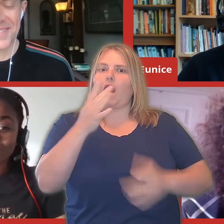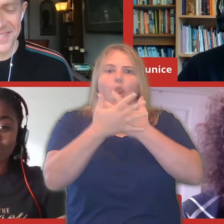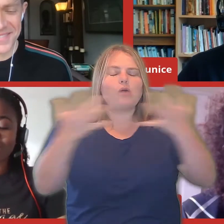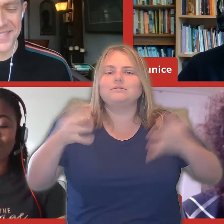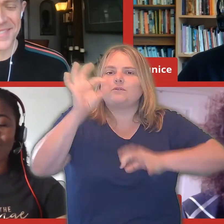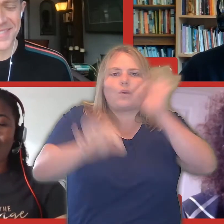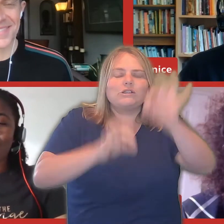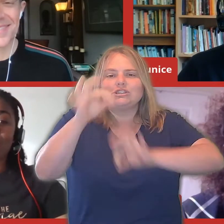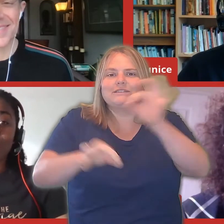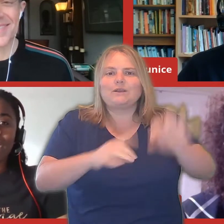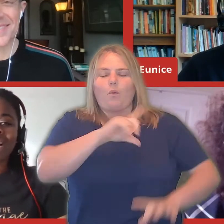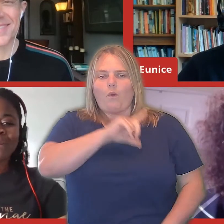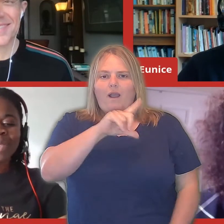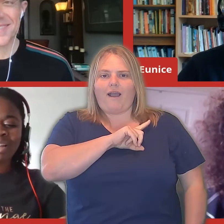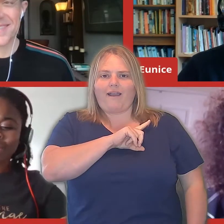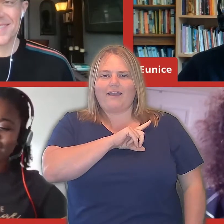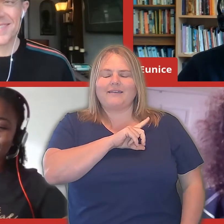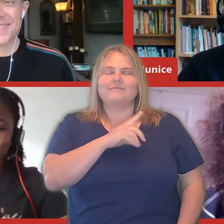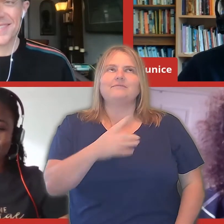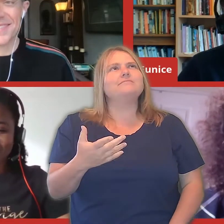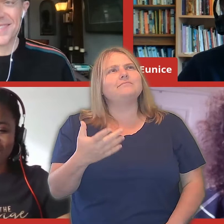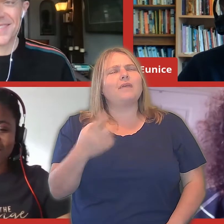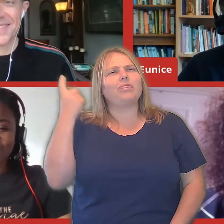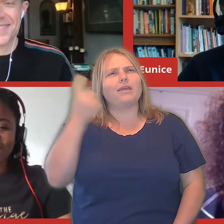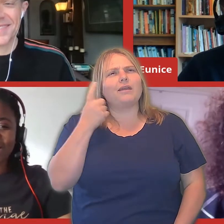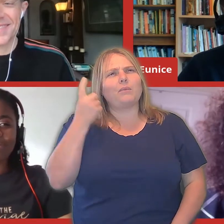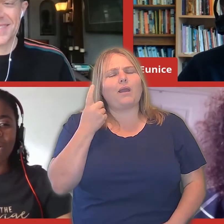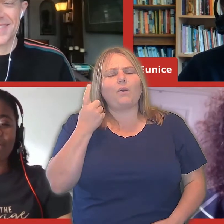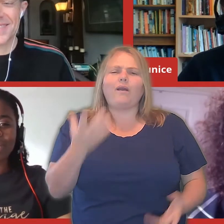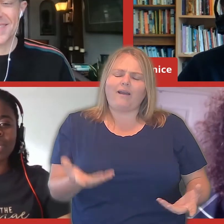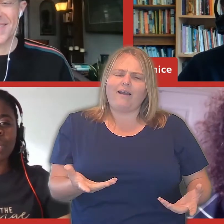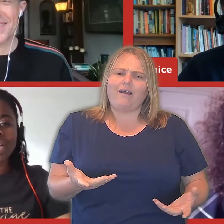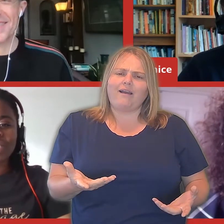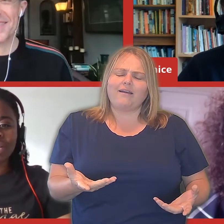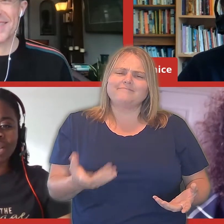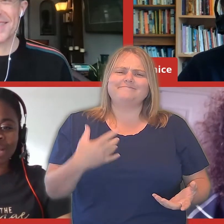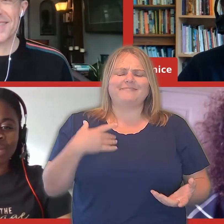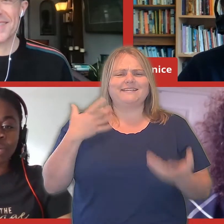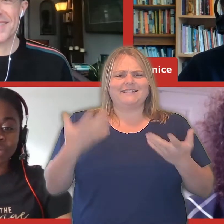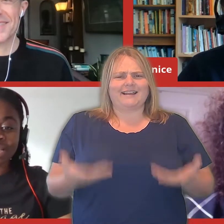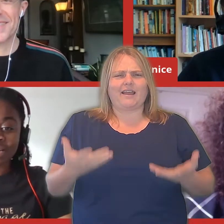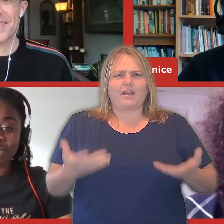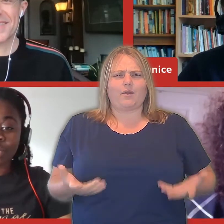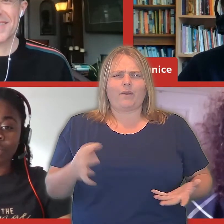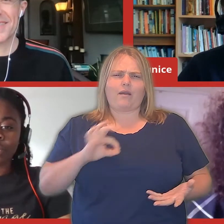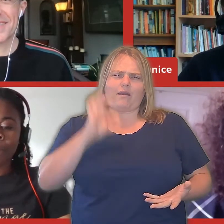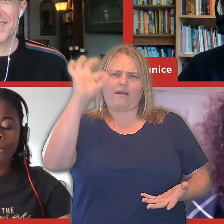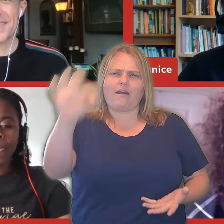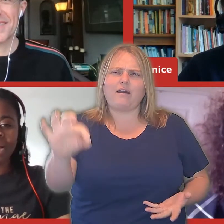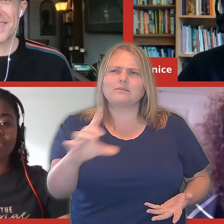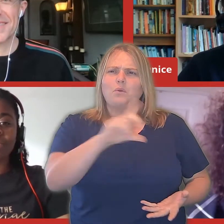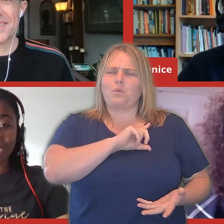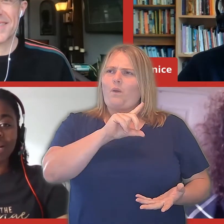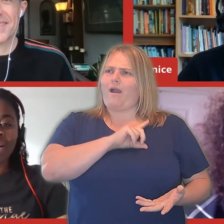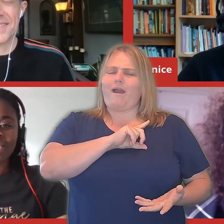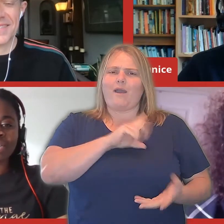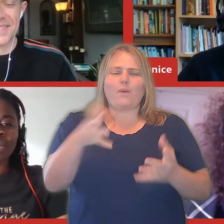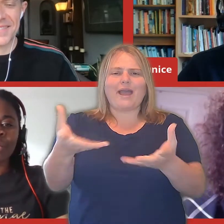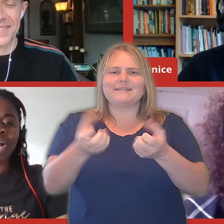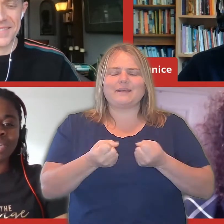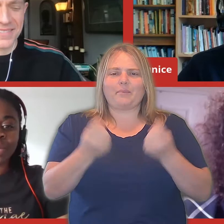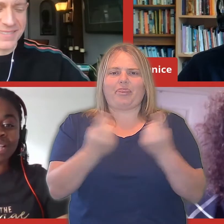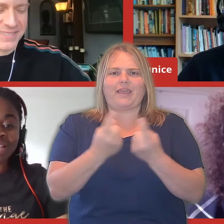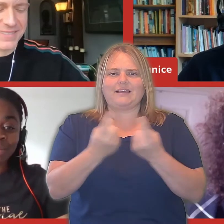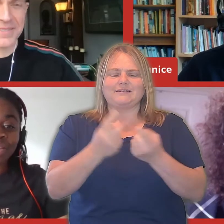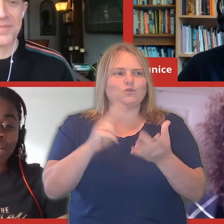so many questions about why. And I've been thinking about it recently. And it's really inspiring me to question the things we've already seen as normal. And to really ask